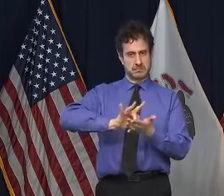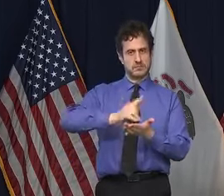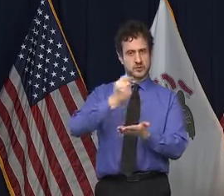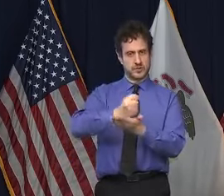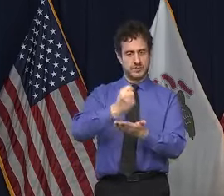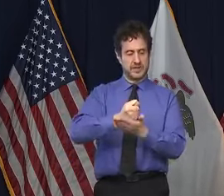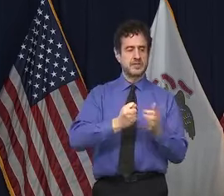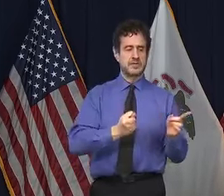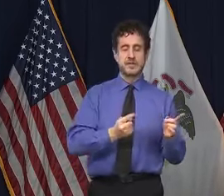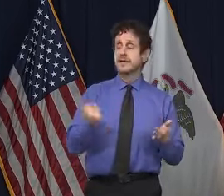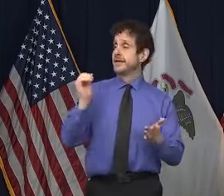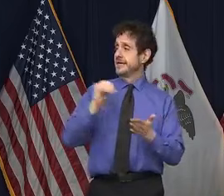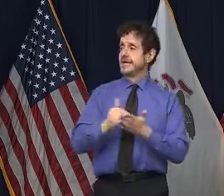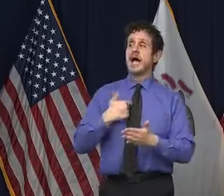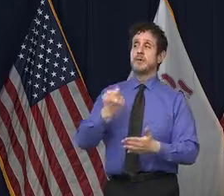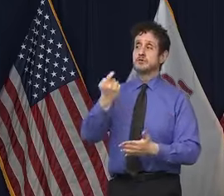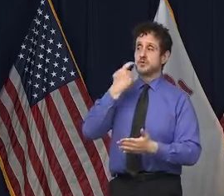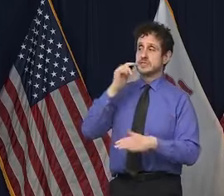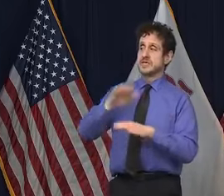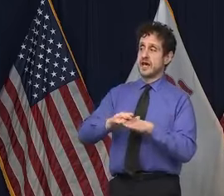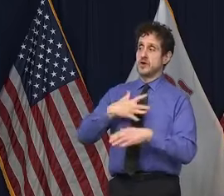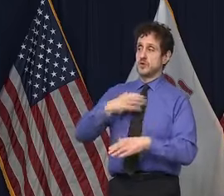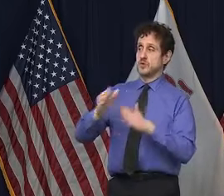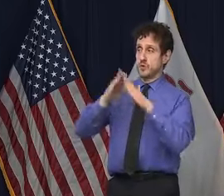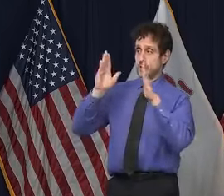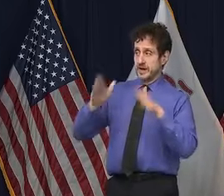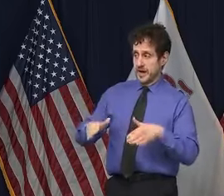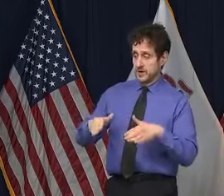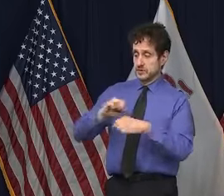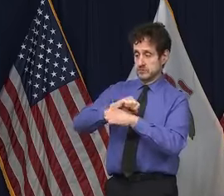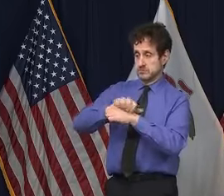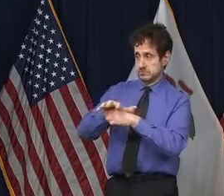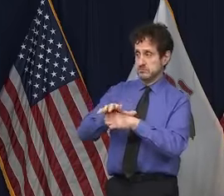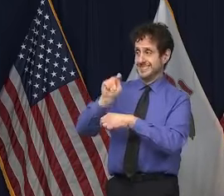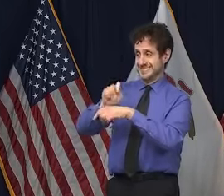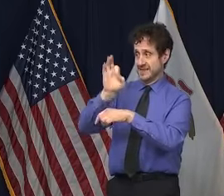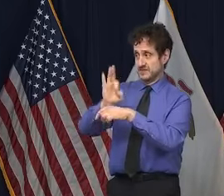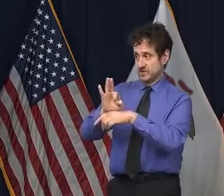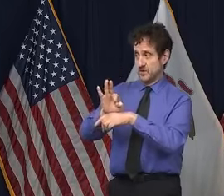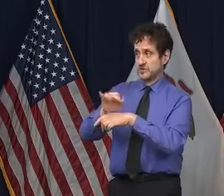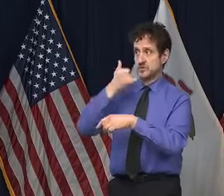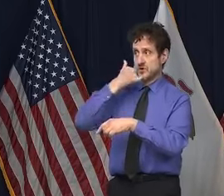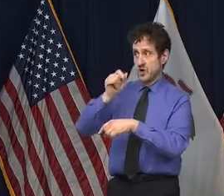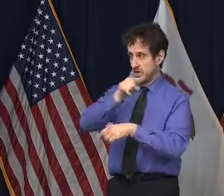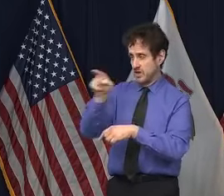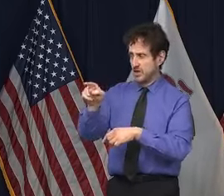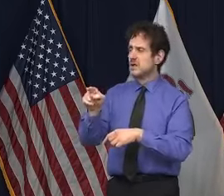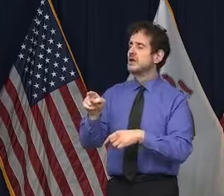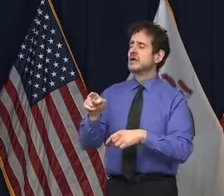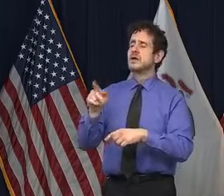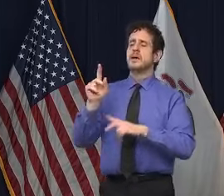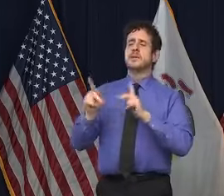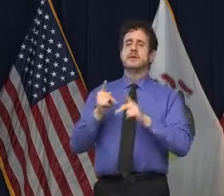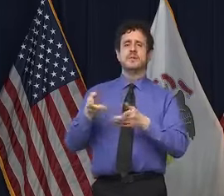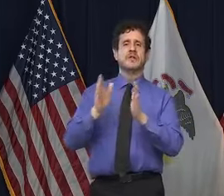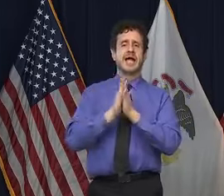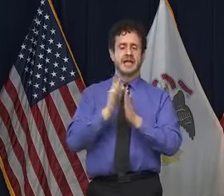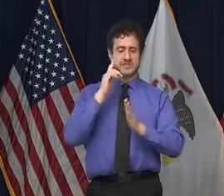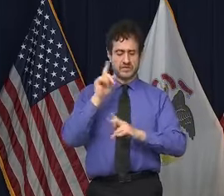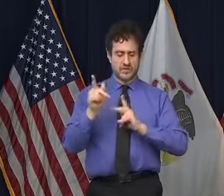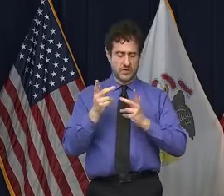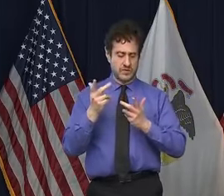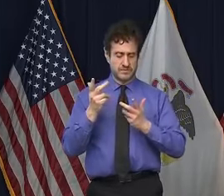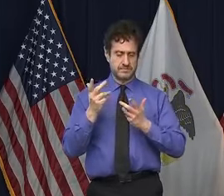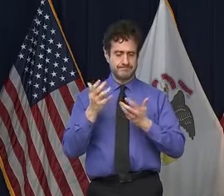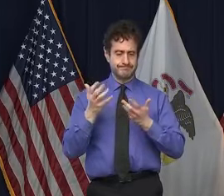just on the White House Coronavirus Task Force call and there is a call for people